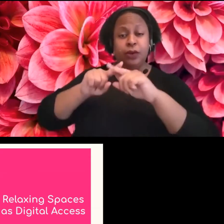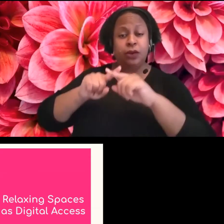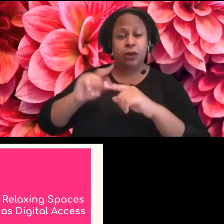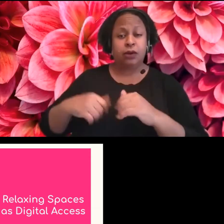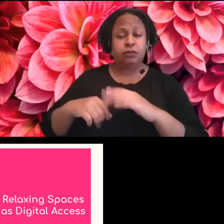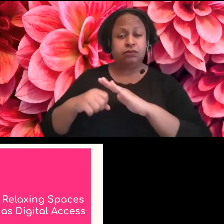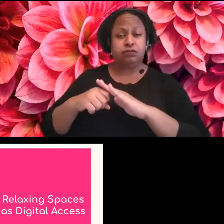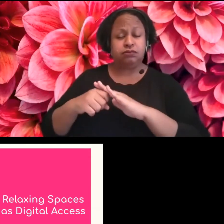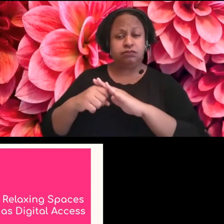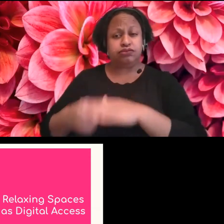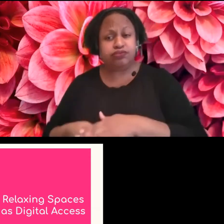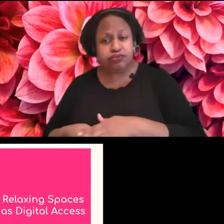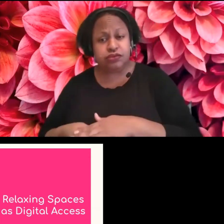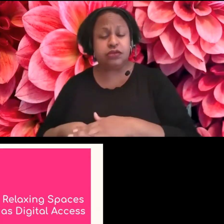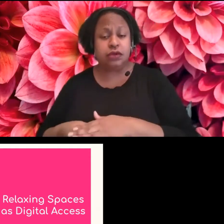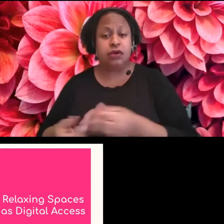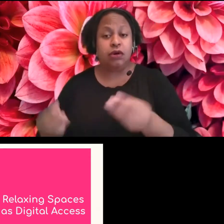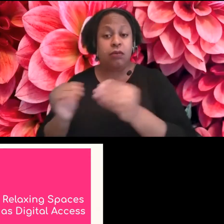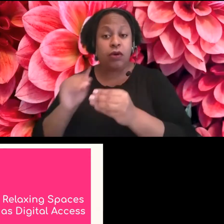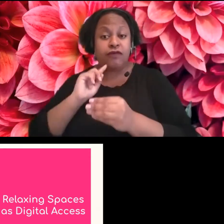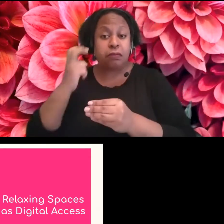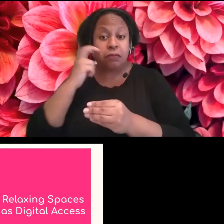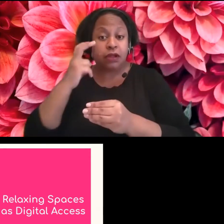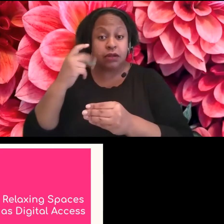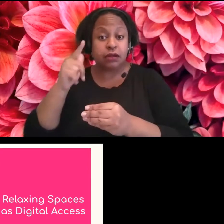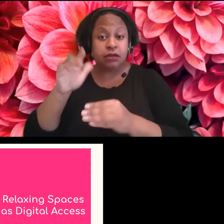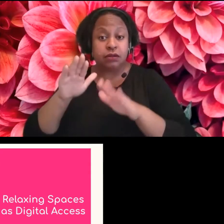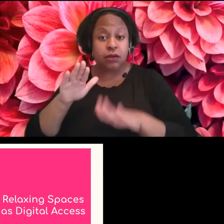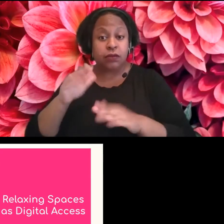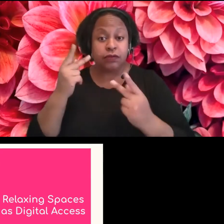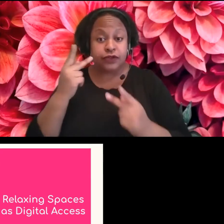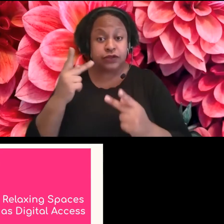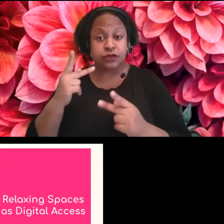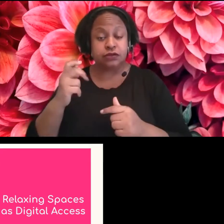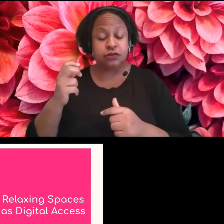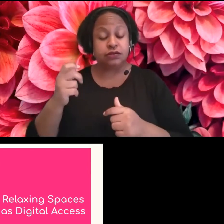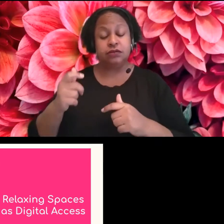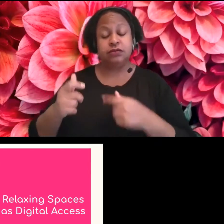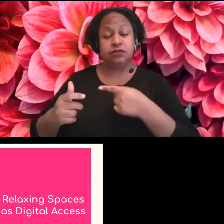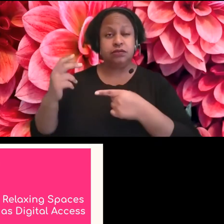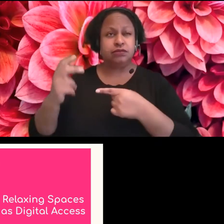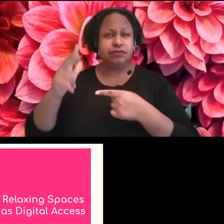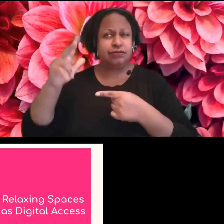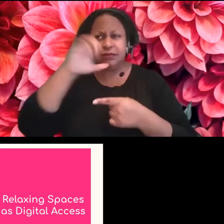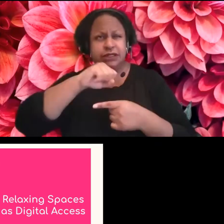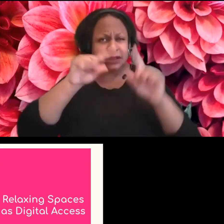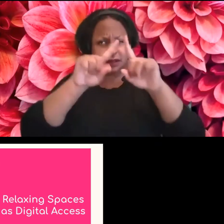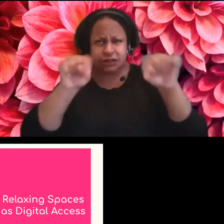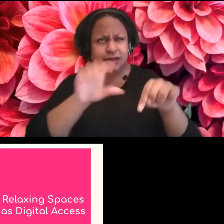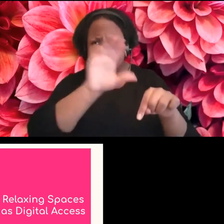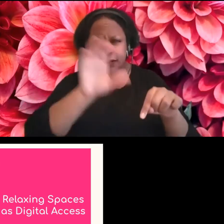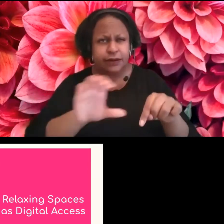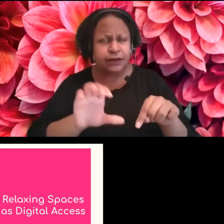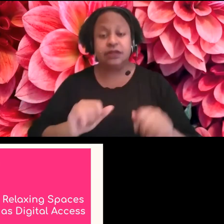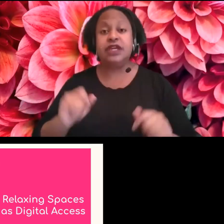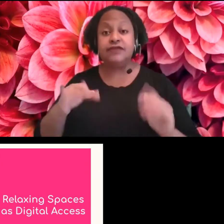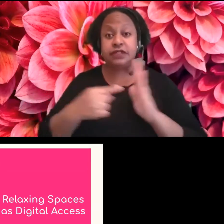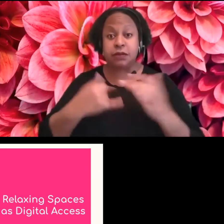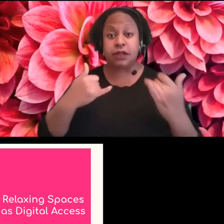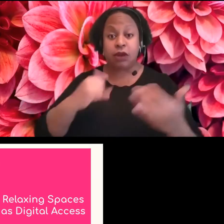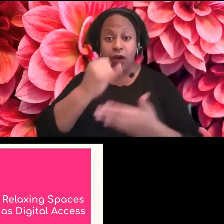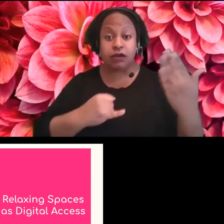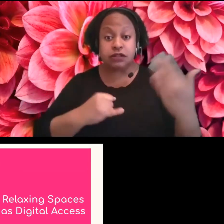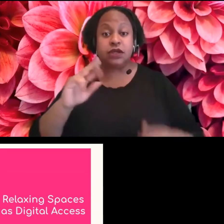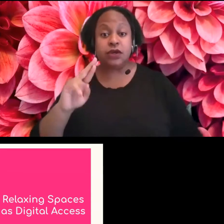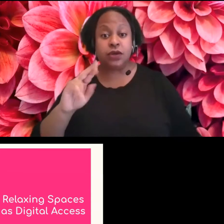uh, and then a few things about access that I think are important, especially if you are doing residencies online, if you are doing